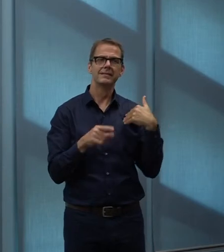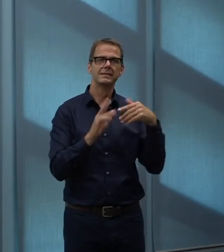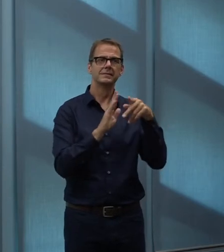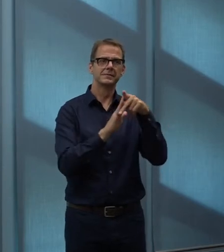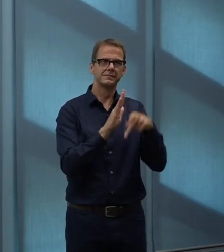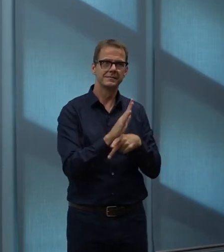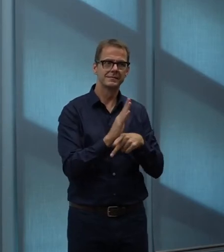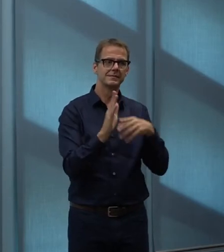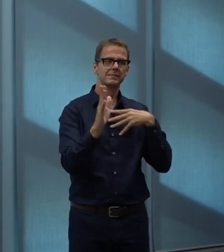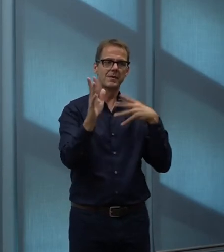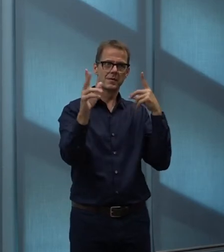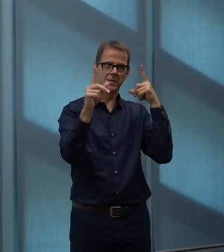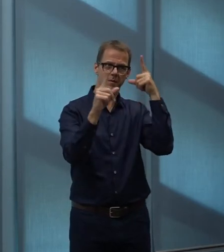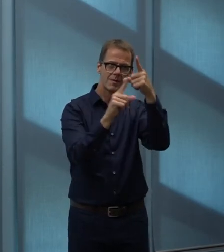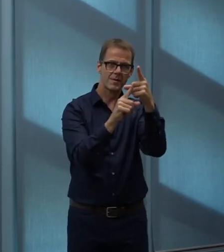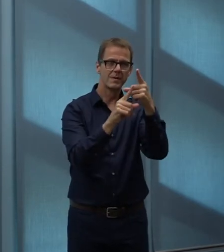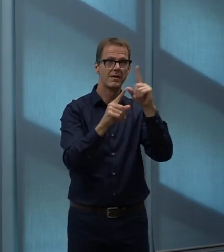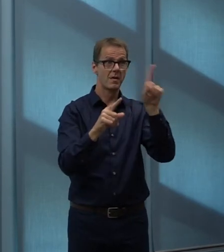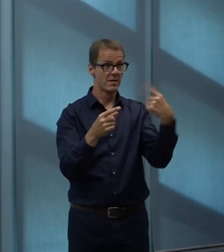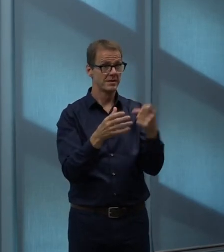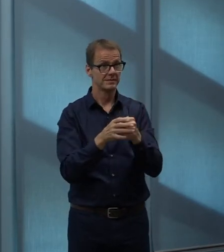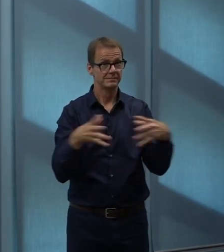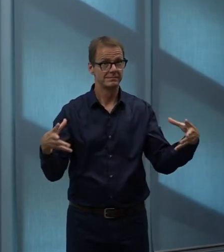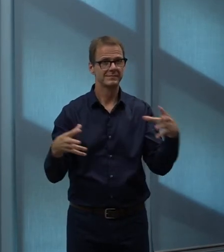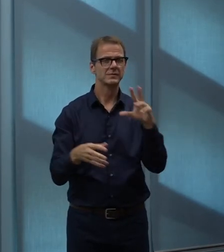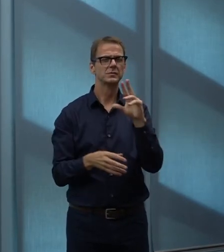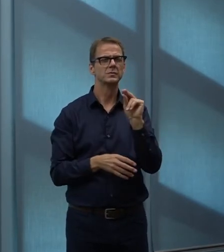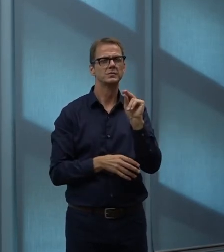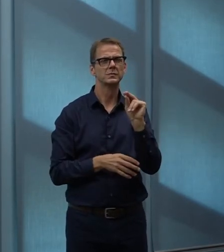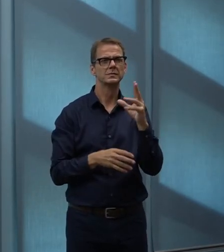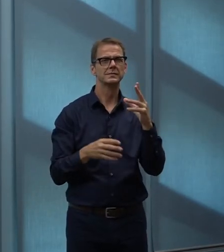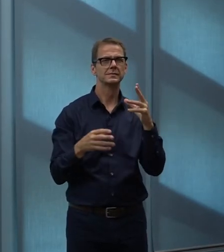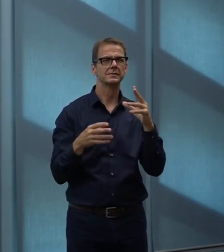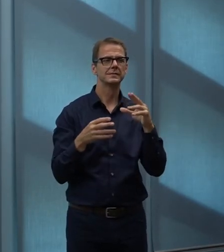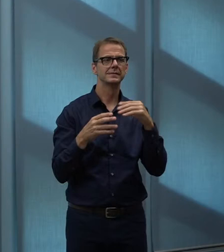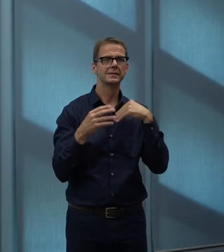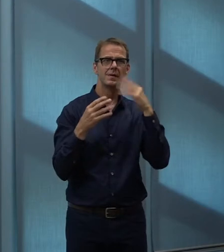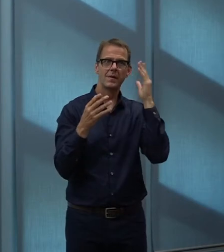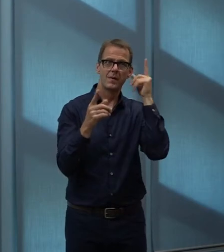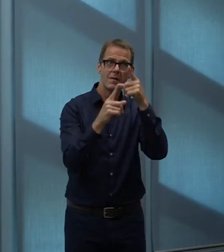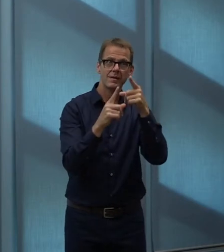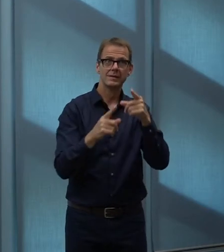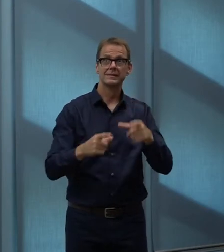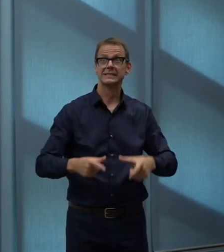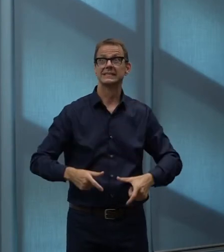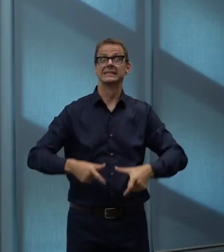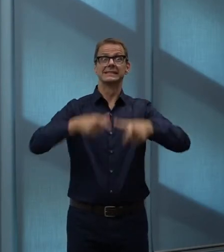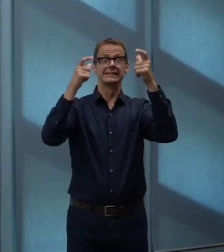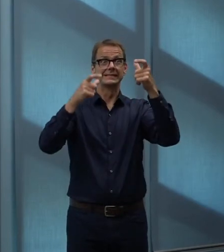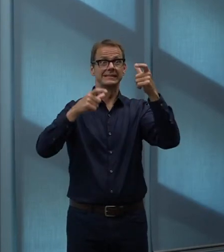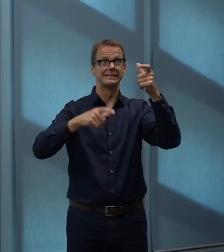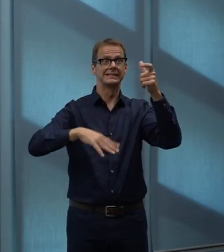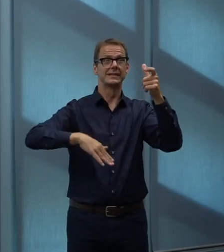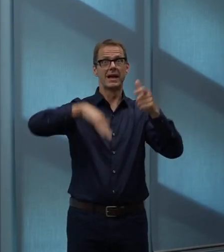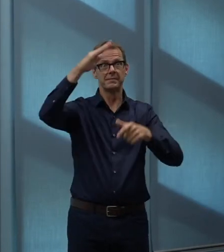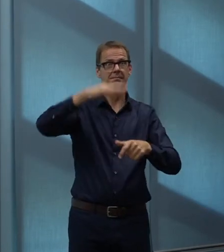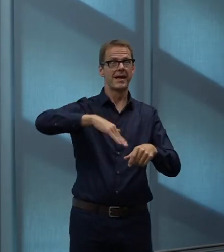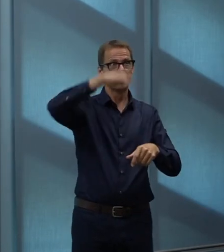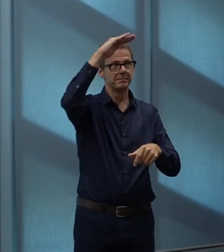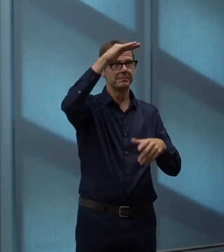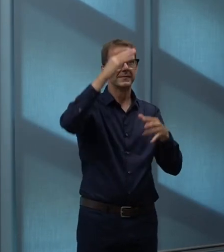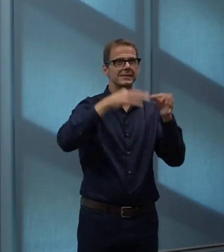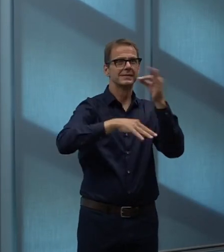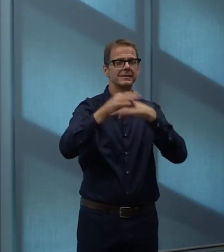more connected and transit enabled way, for example. That's one of the reasons why the LRT conversations we keep having are so